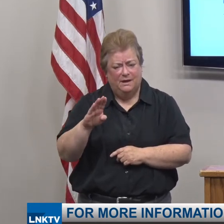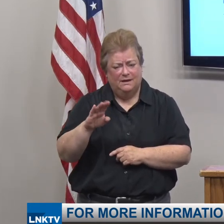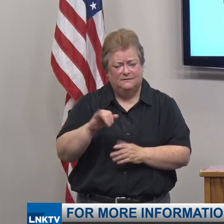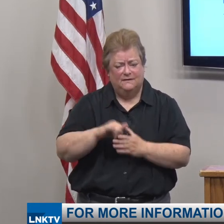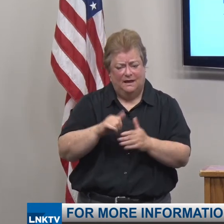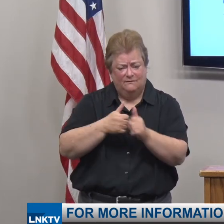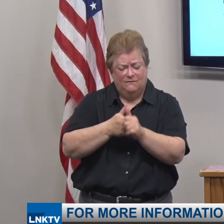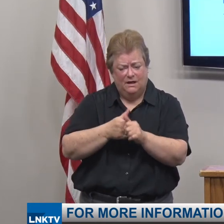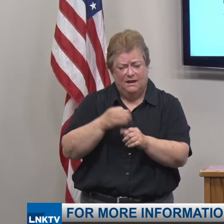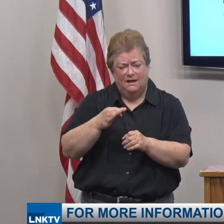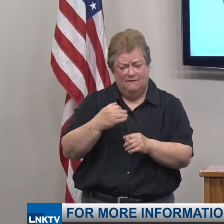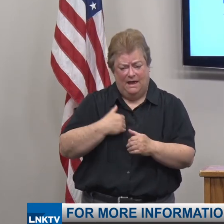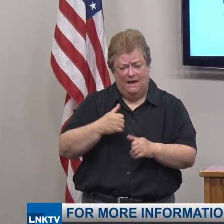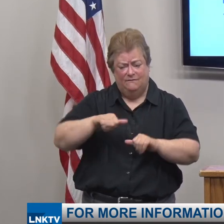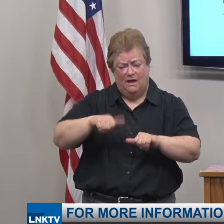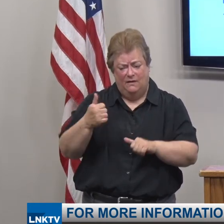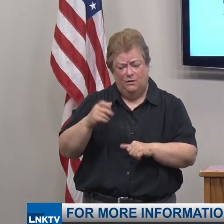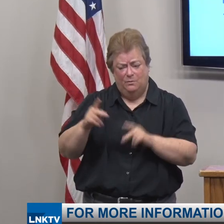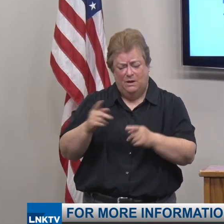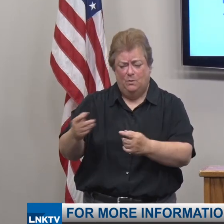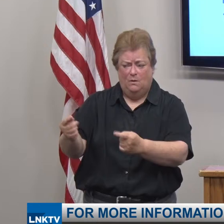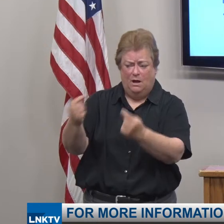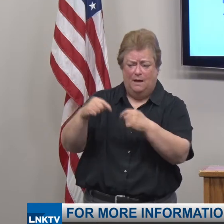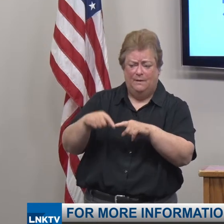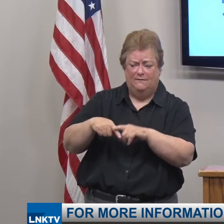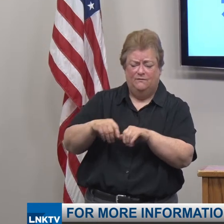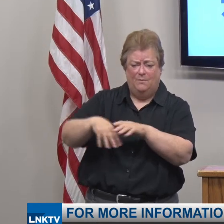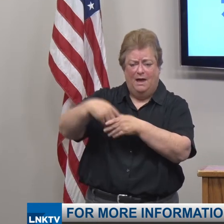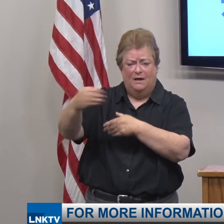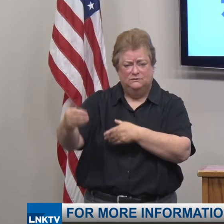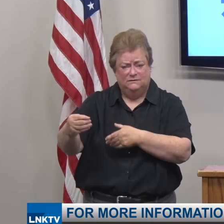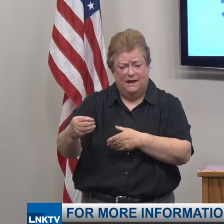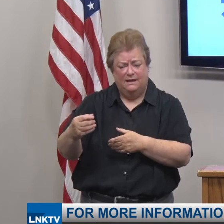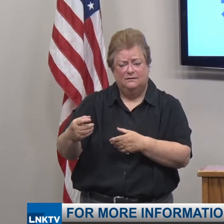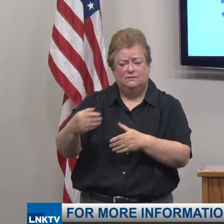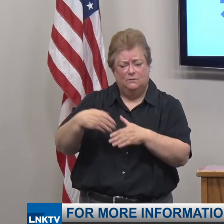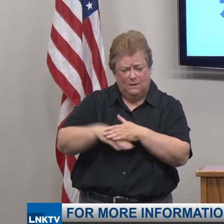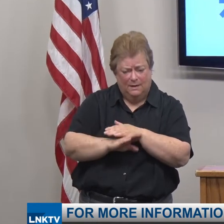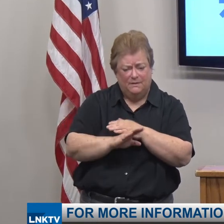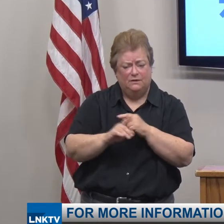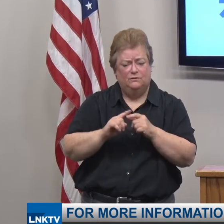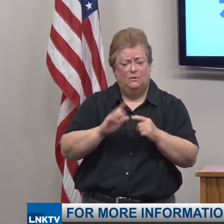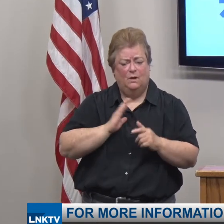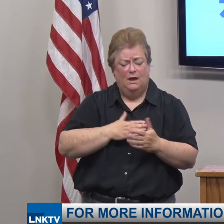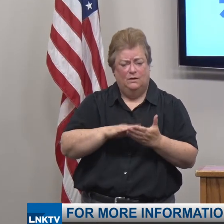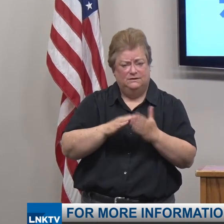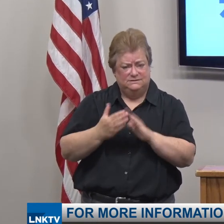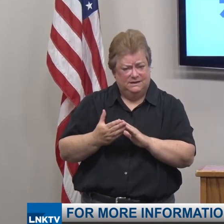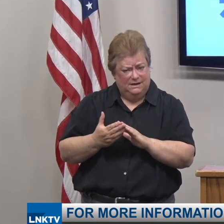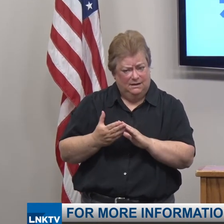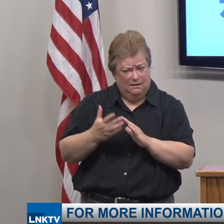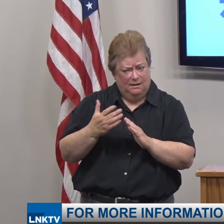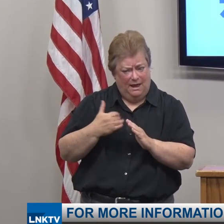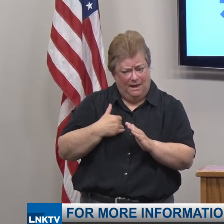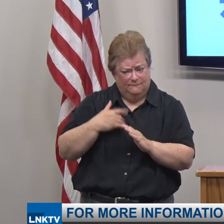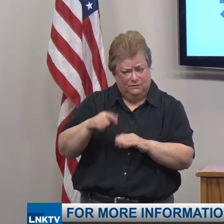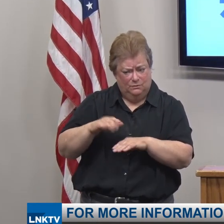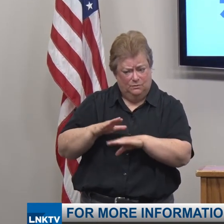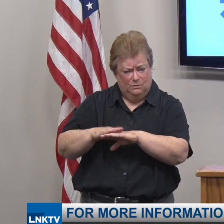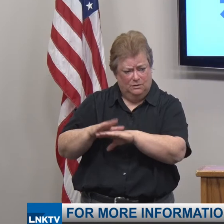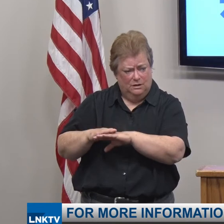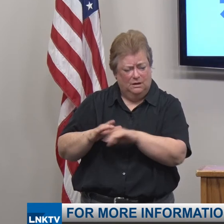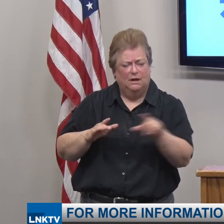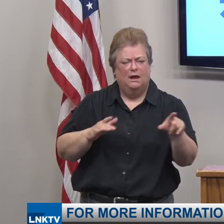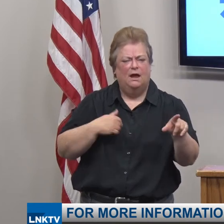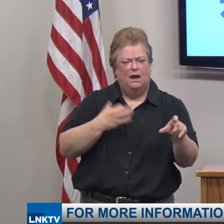extra people coming from other parts of the state who will still try to participate in activities there? Yes. And I